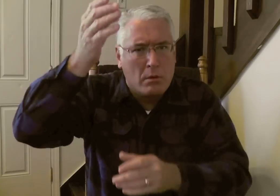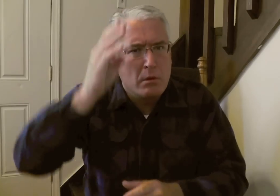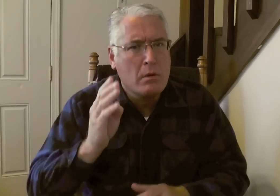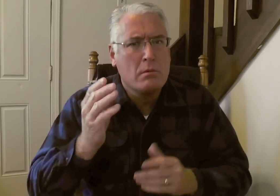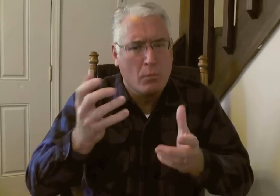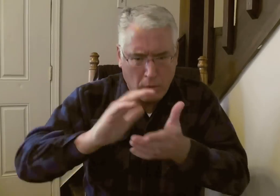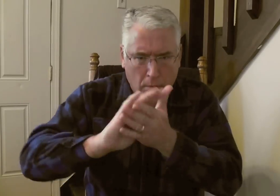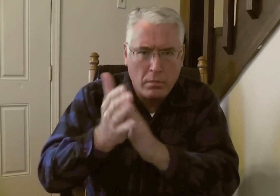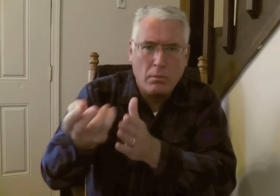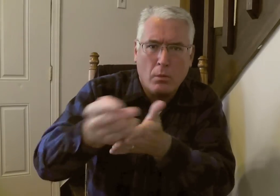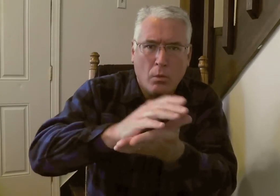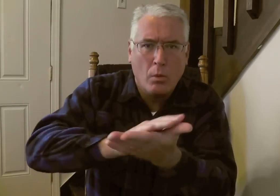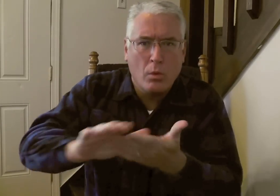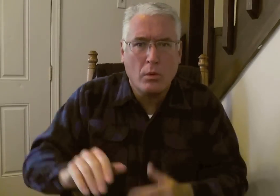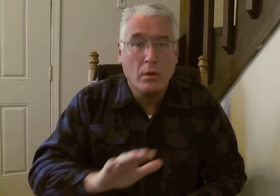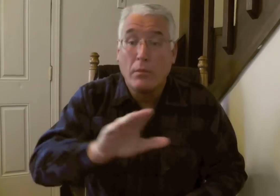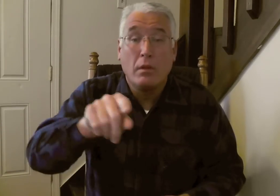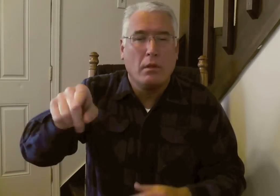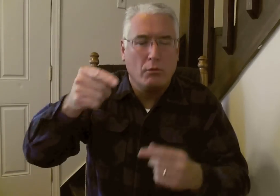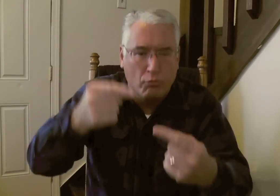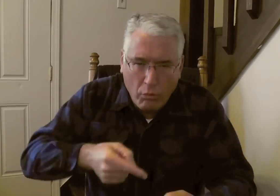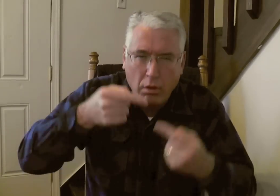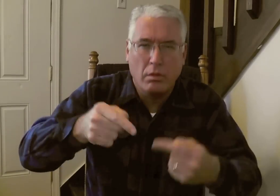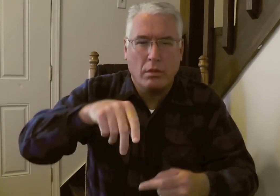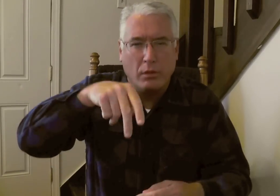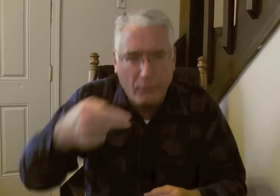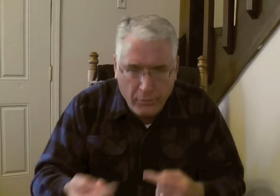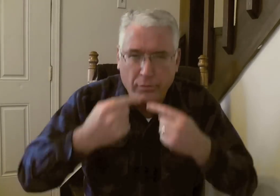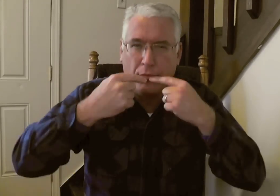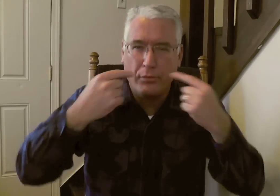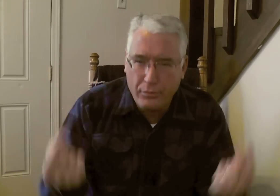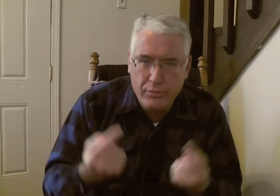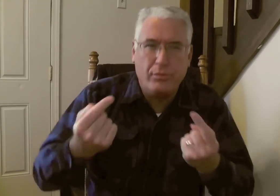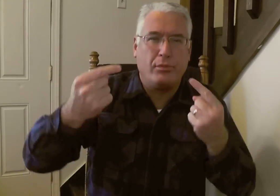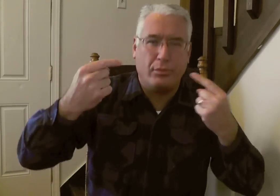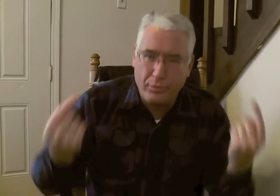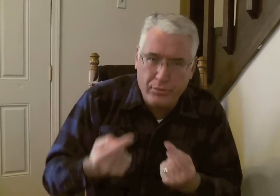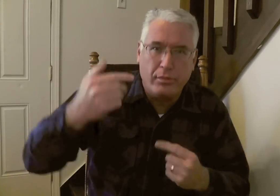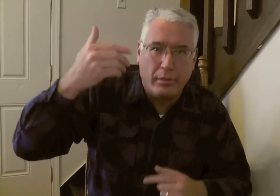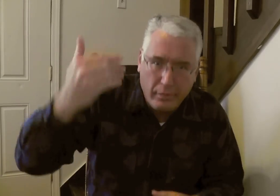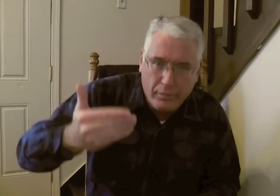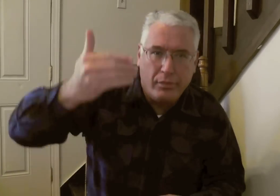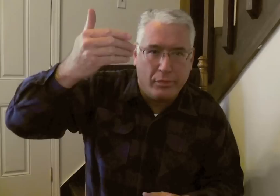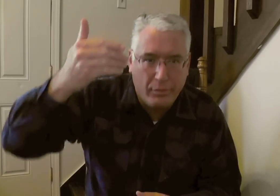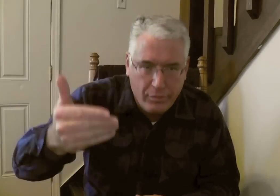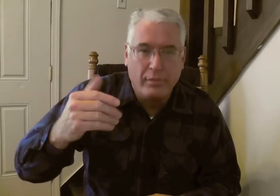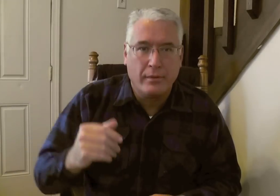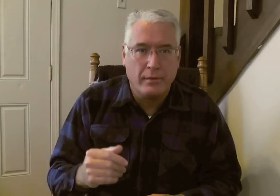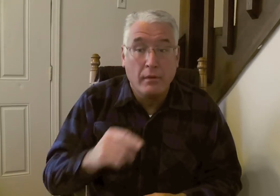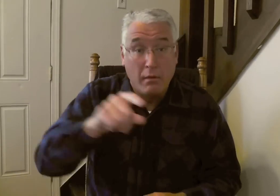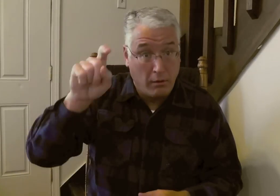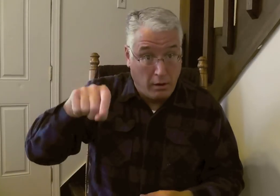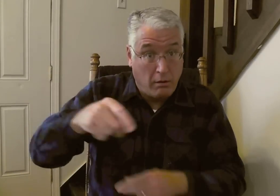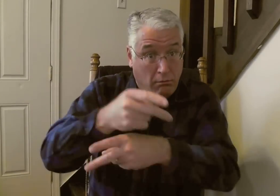goal to obey God and become holy. Well, how? Well, they struggle, falling into sin again and again and again.